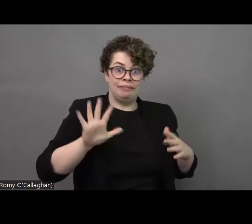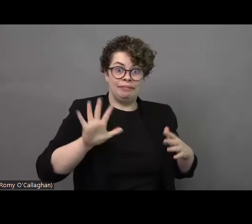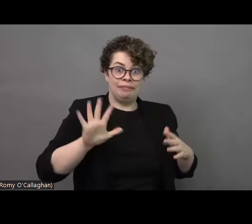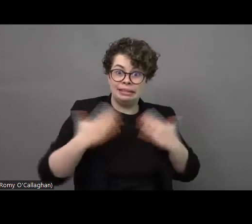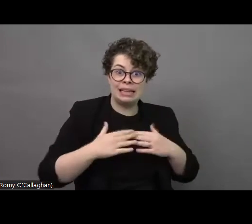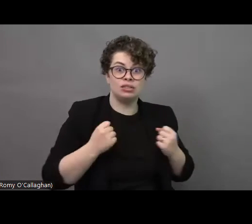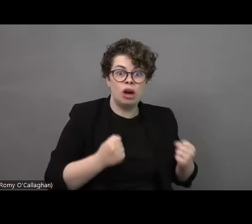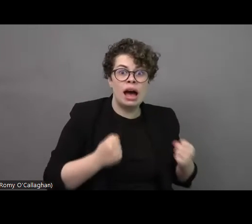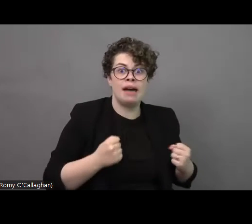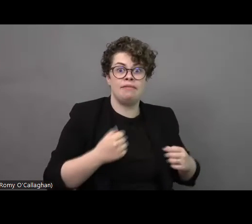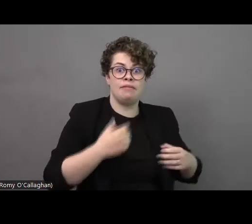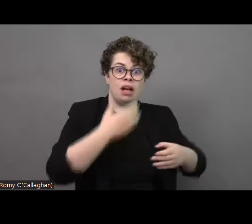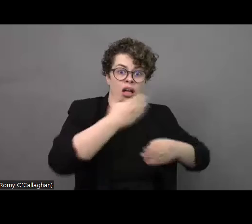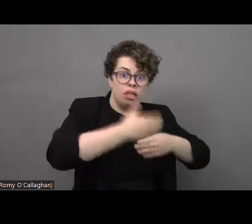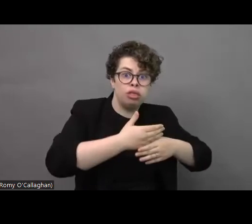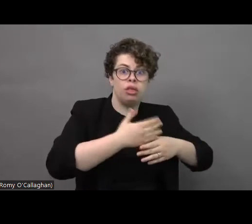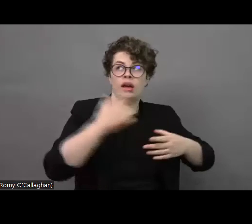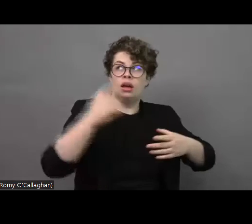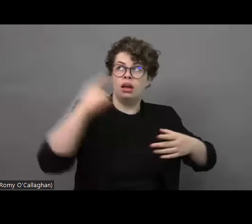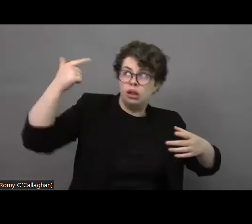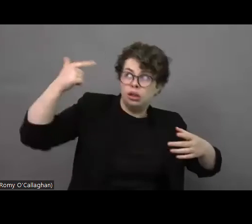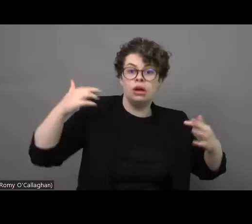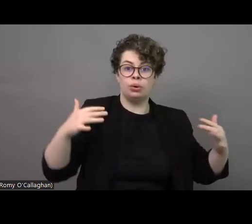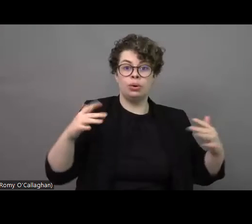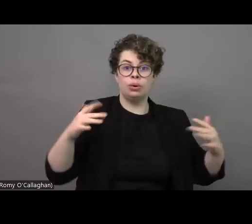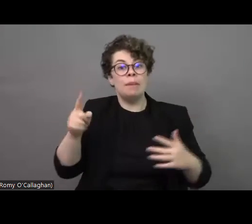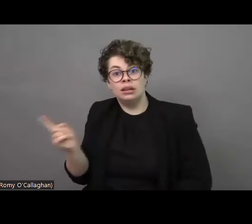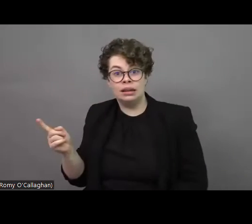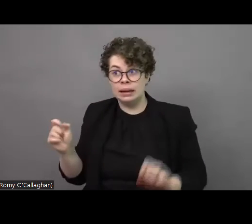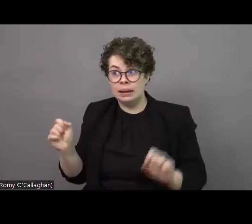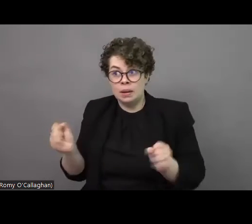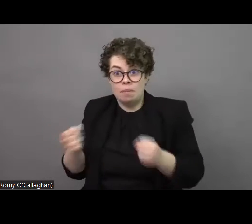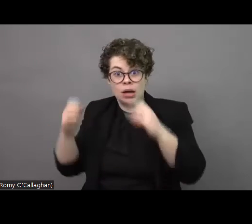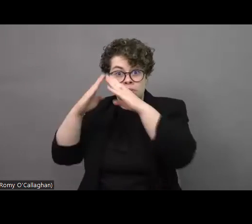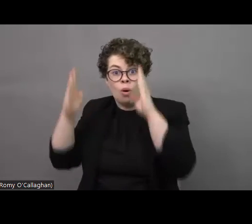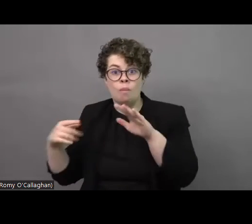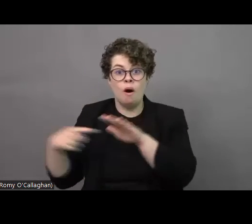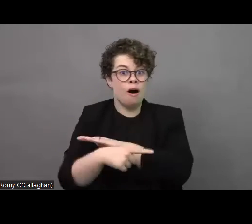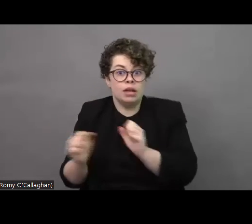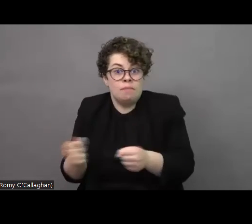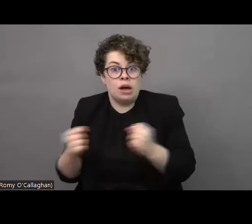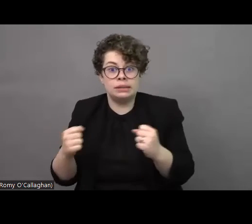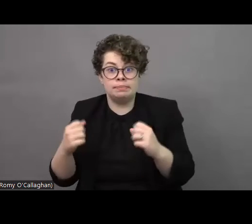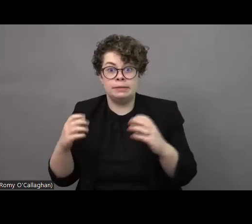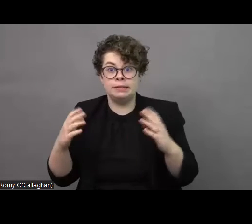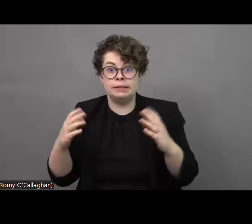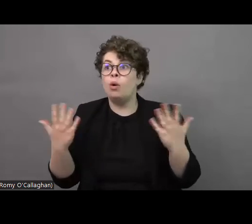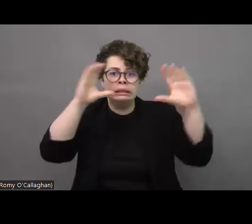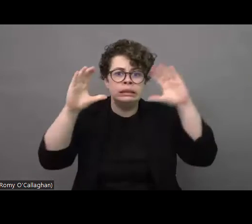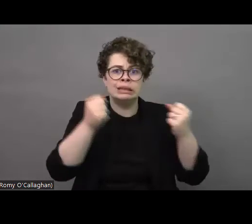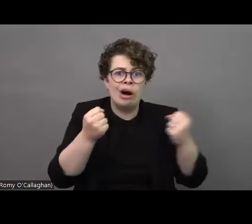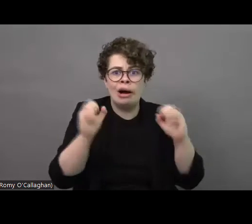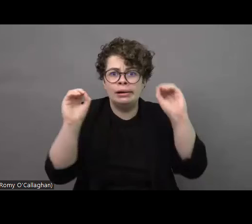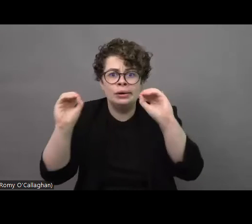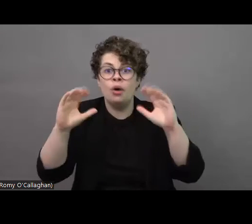that is because many of them are not capable of leaving their homes and are not capable of finding transport but even